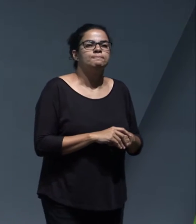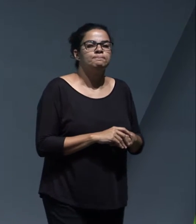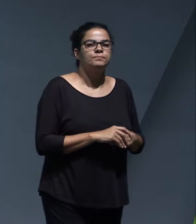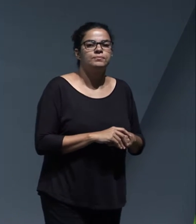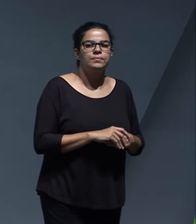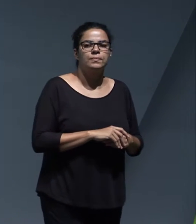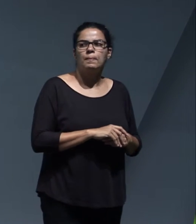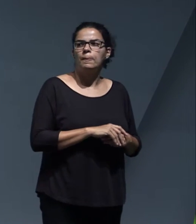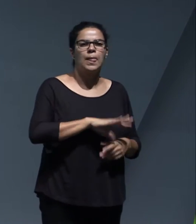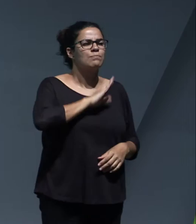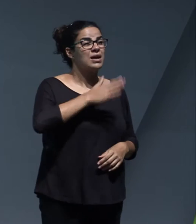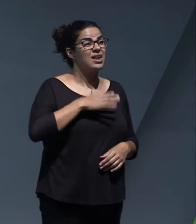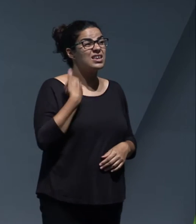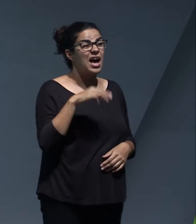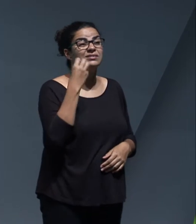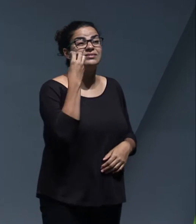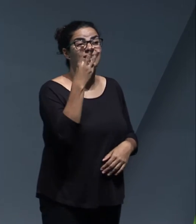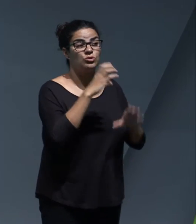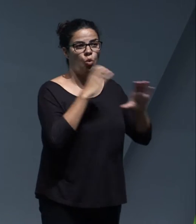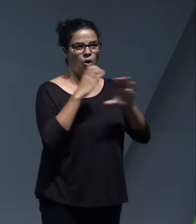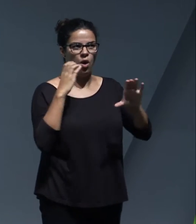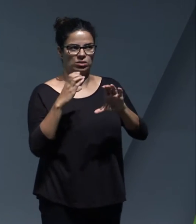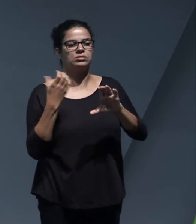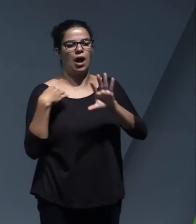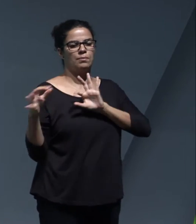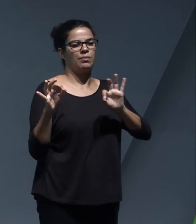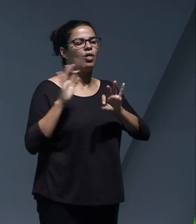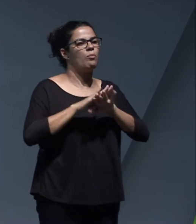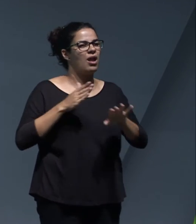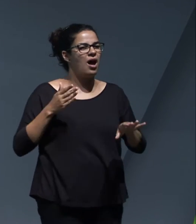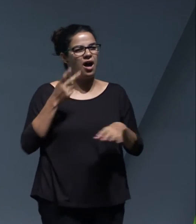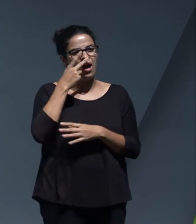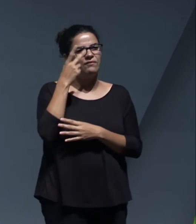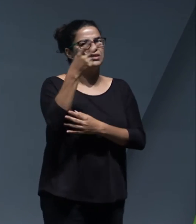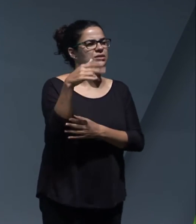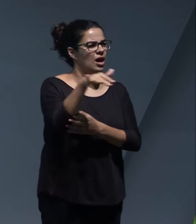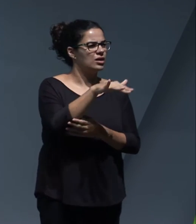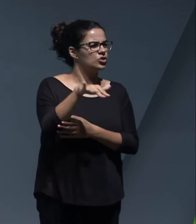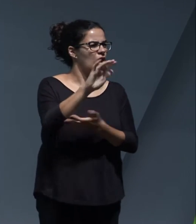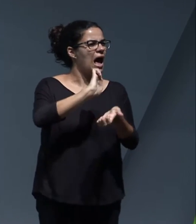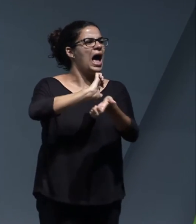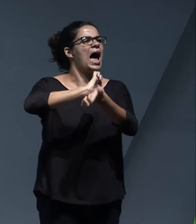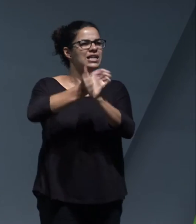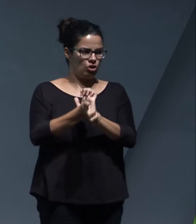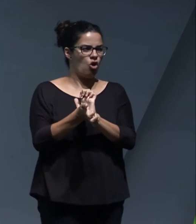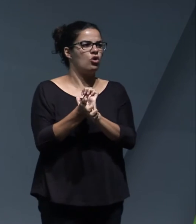tomorrow we have three buses to go down to the Arico Environmentals Center.